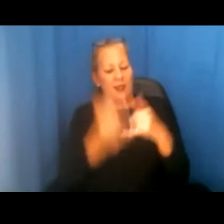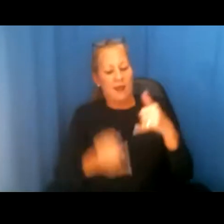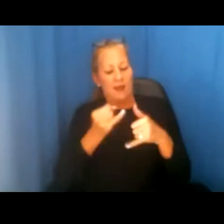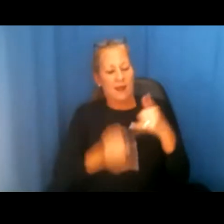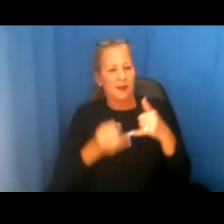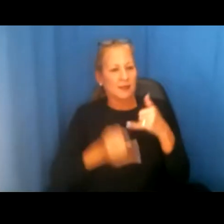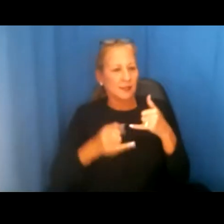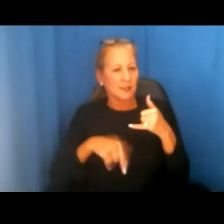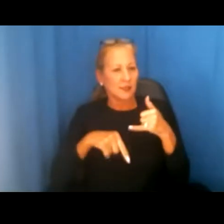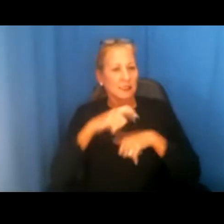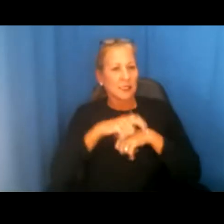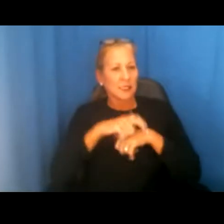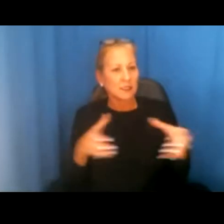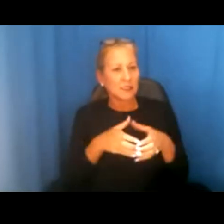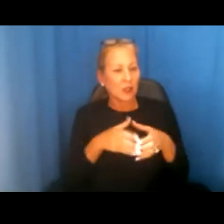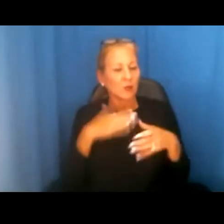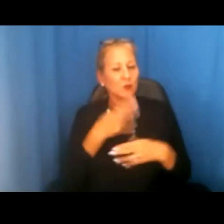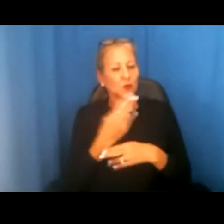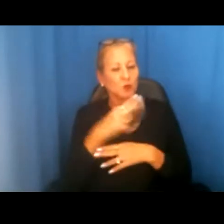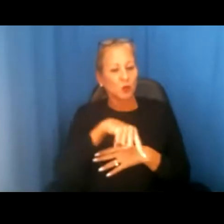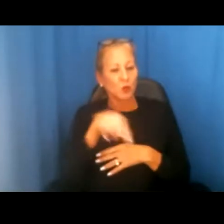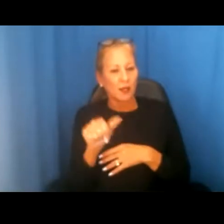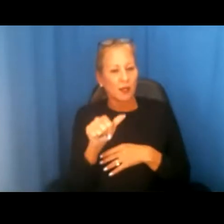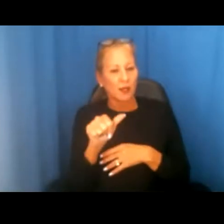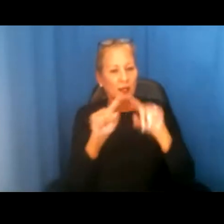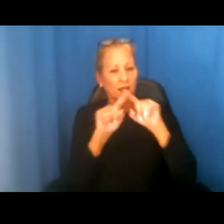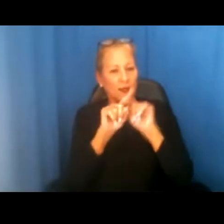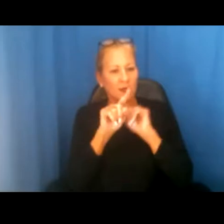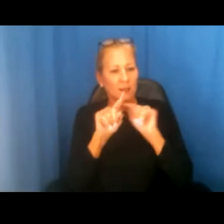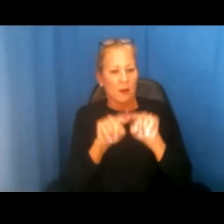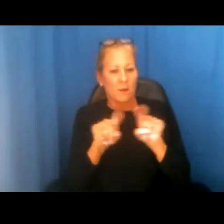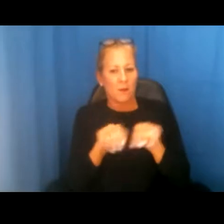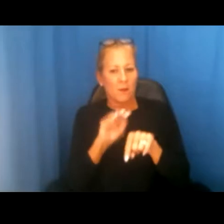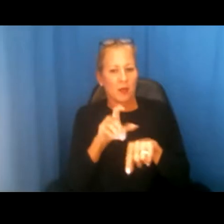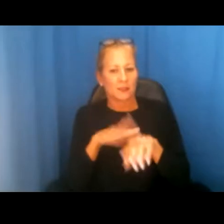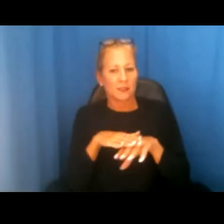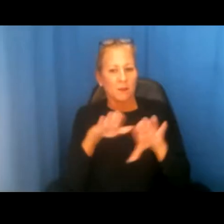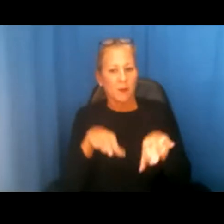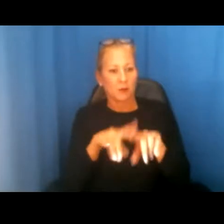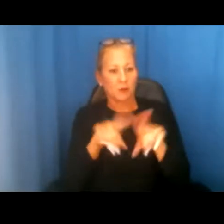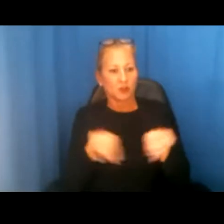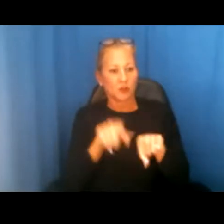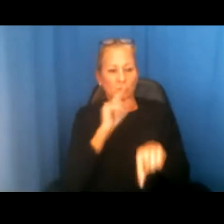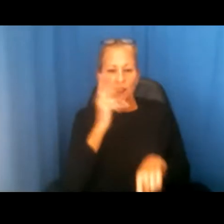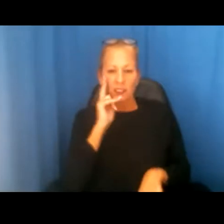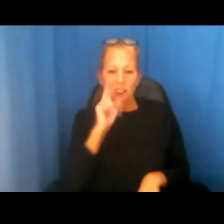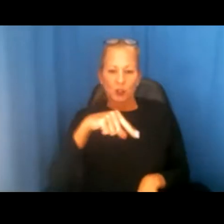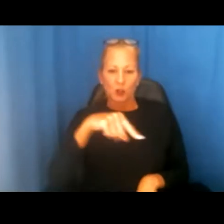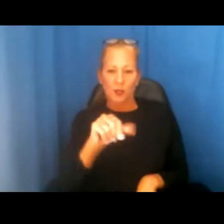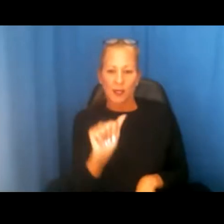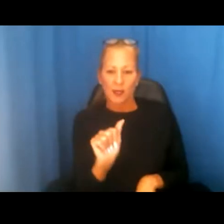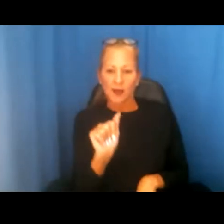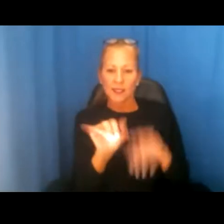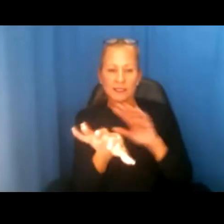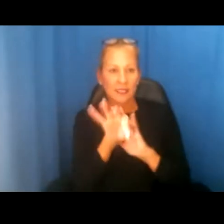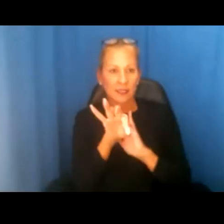our time together, please use the Q&A box at the bottom of your screen. You'll see a Q&A selection there